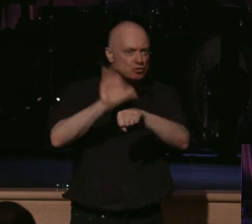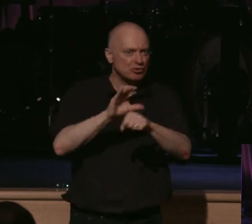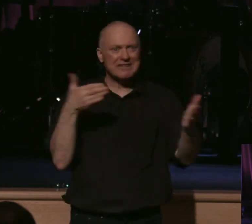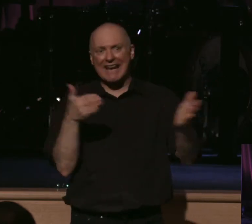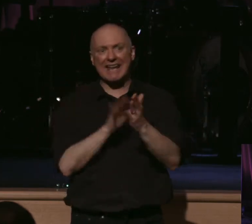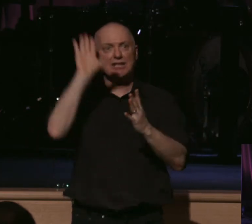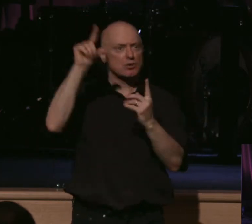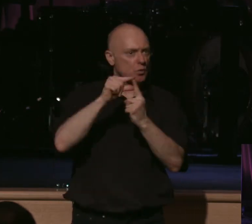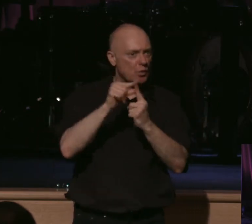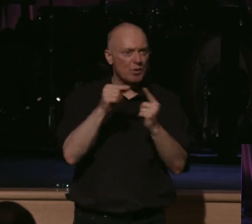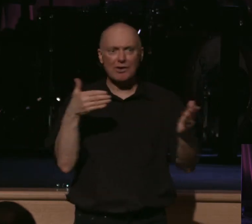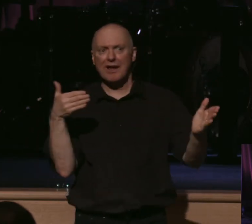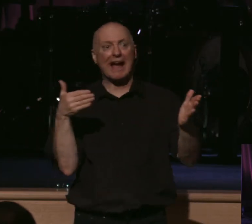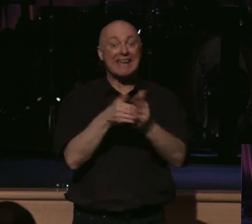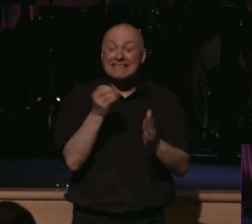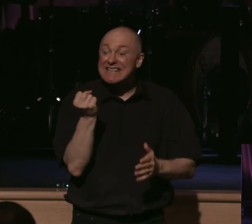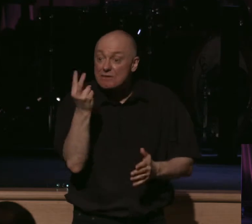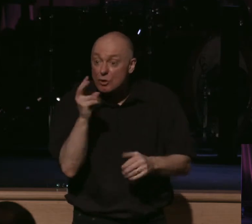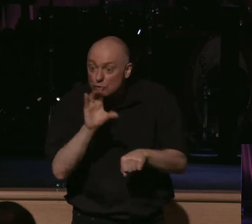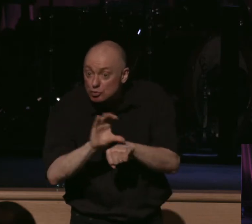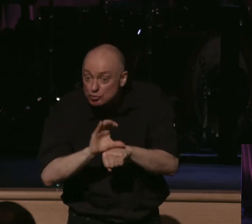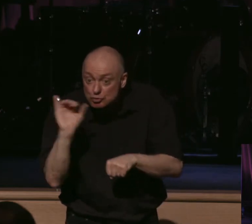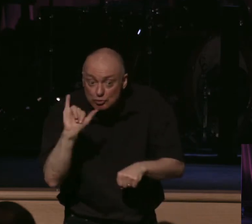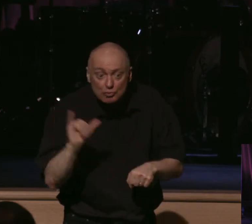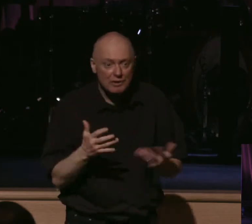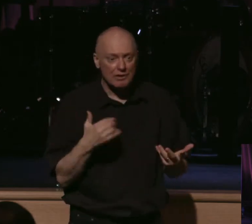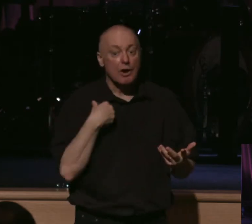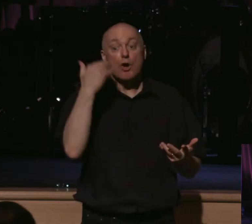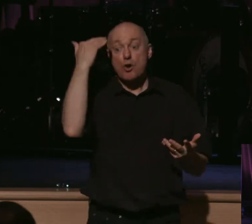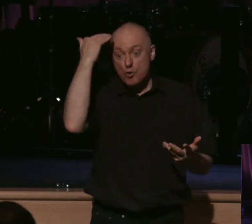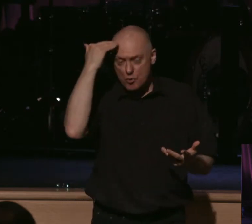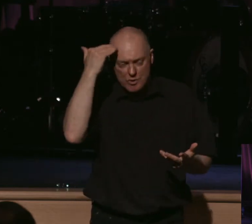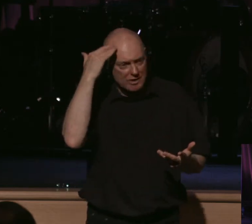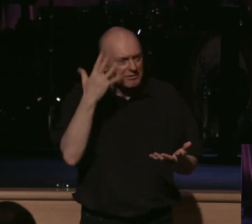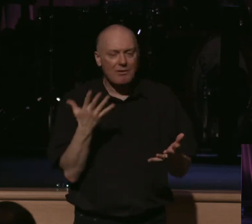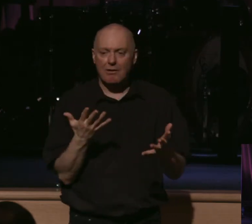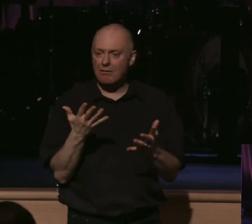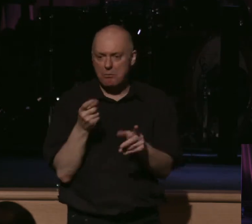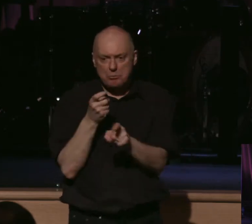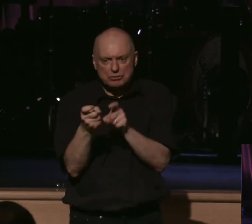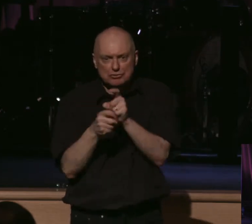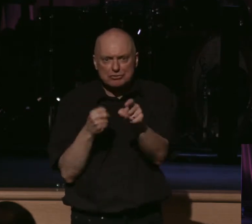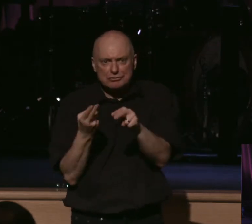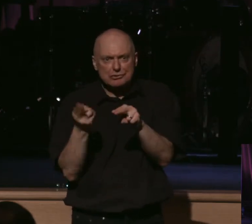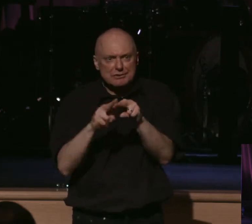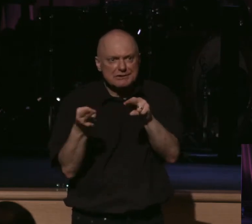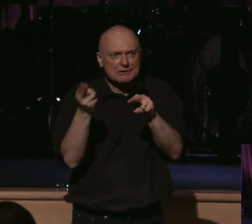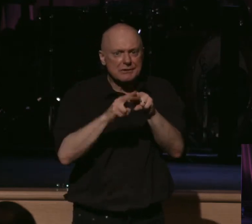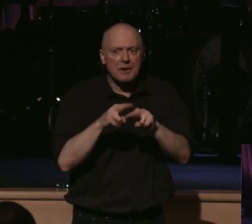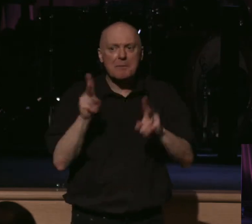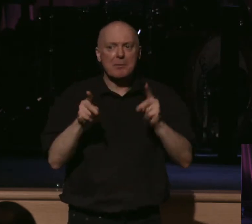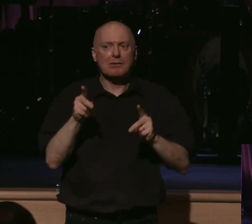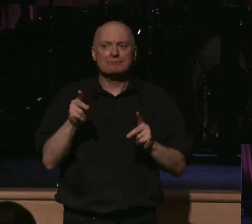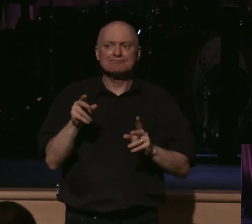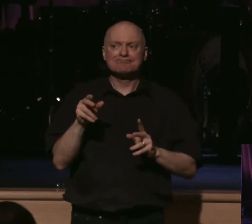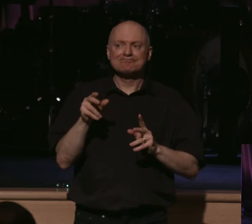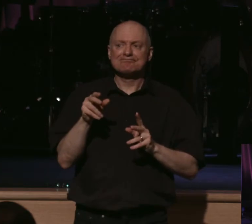His word, against evangelical churches. We know that subtle persecution is ever increasing in the form of intolerance, intolerance, verbal attacks,